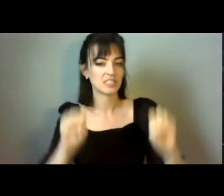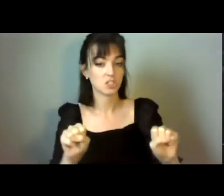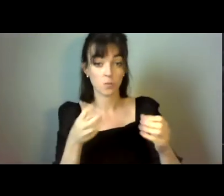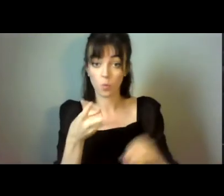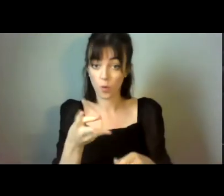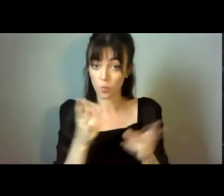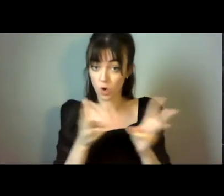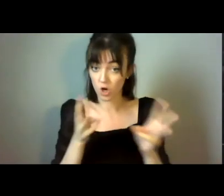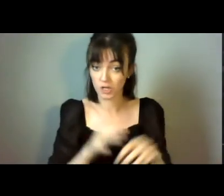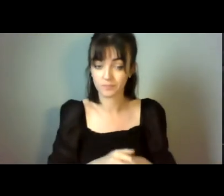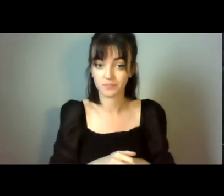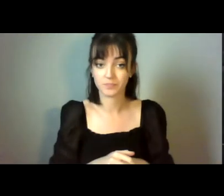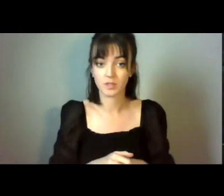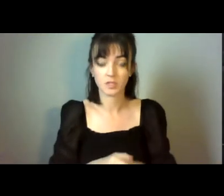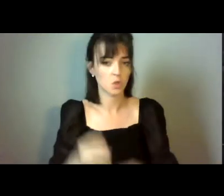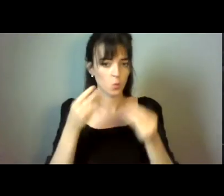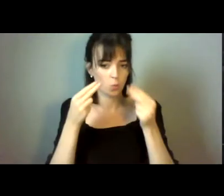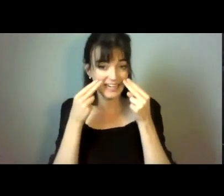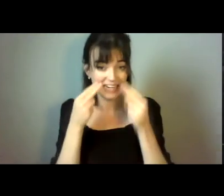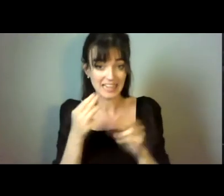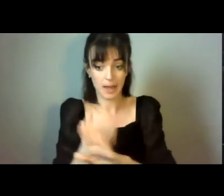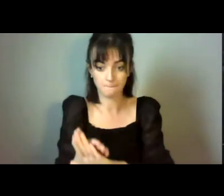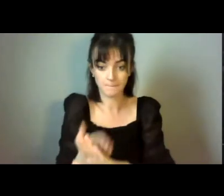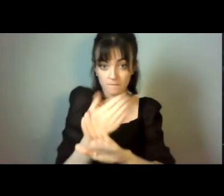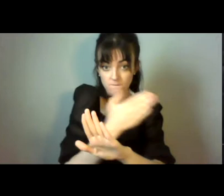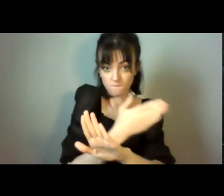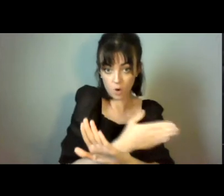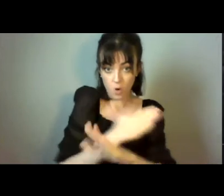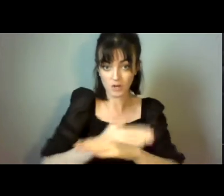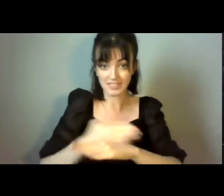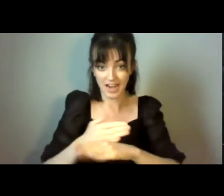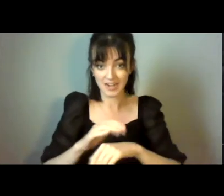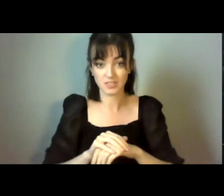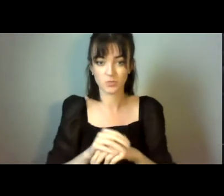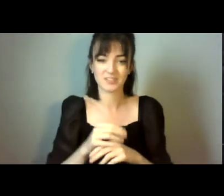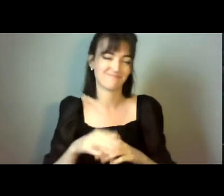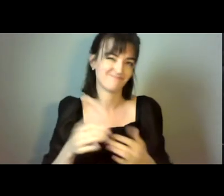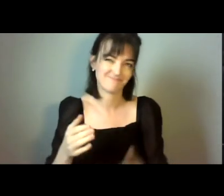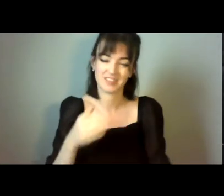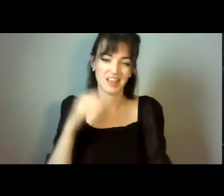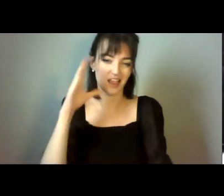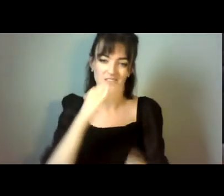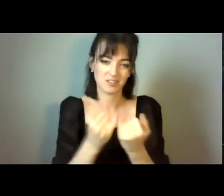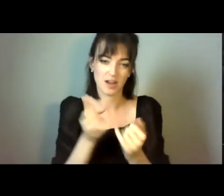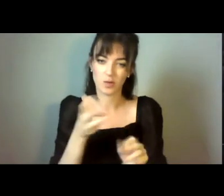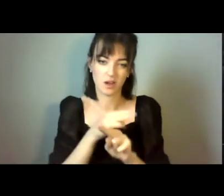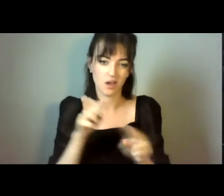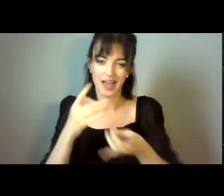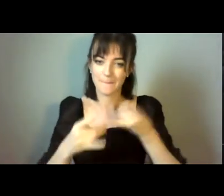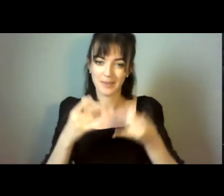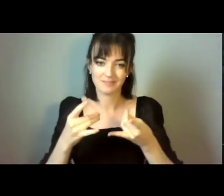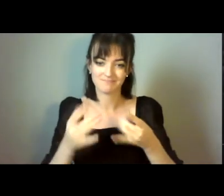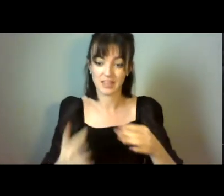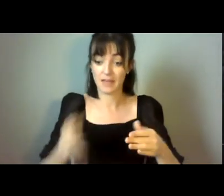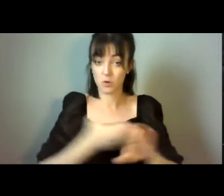And we need that well in advance of full commencement, which seems a bit unlikely at this point, frankly, if we're simply going to be starting consultation